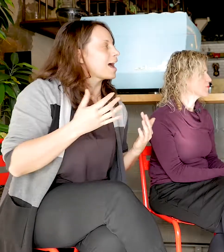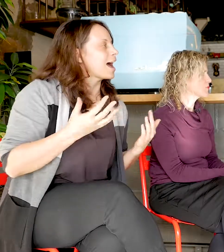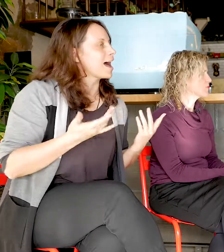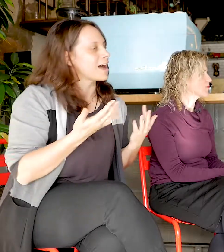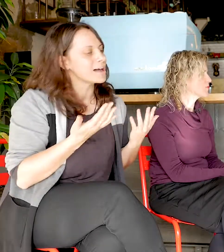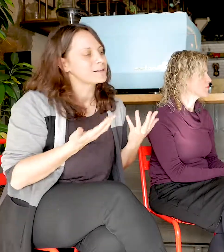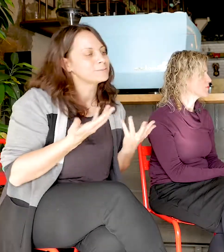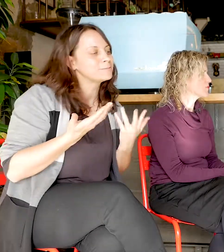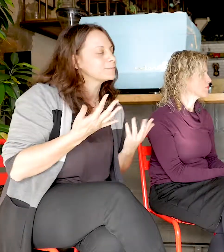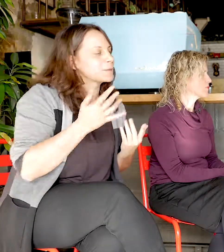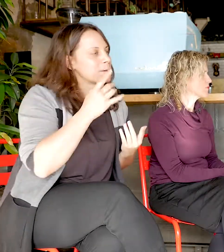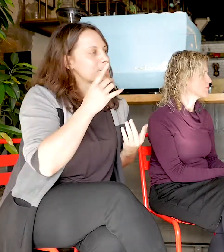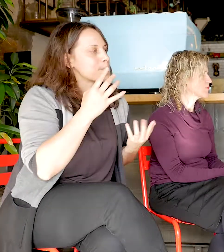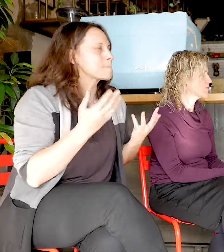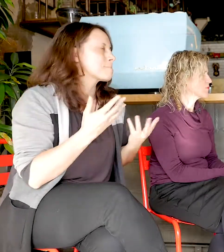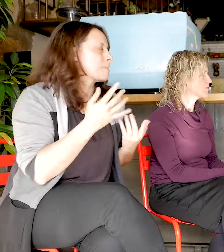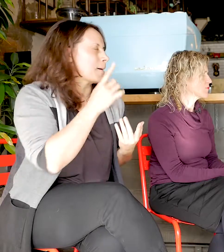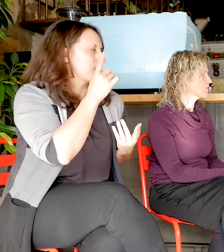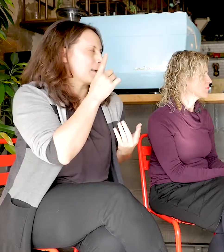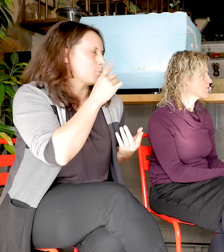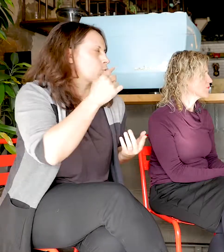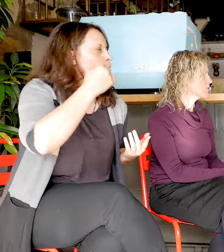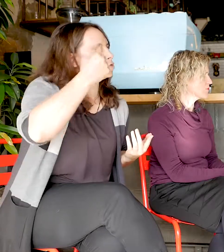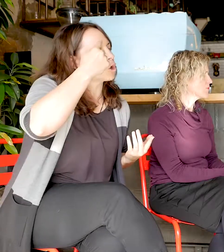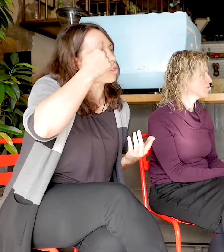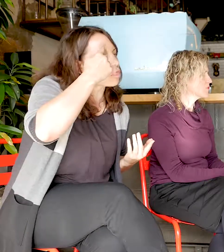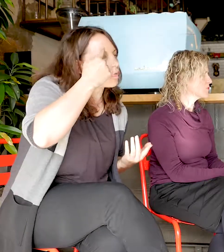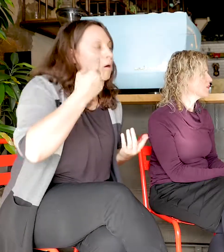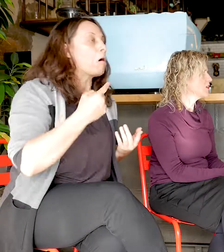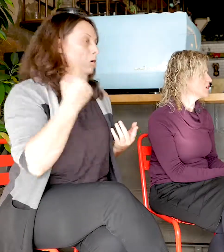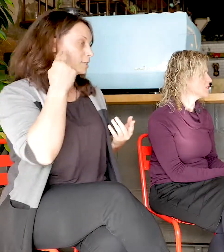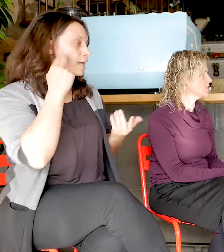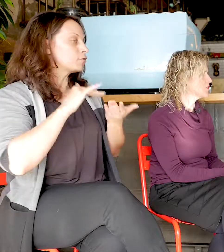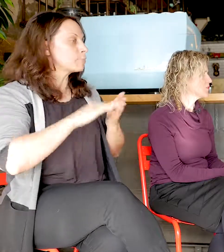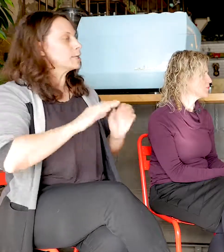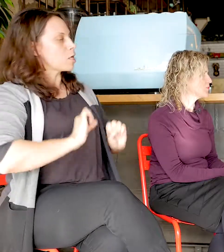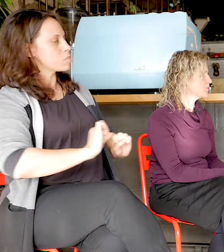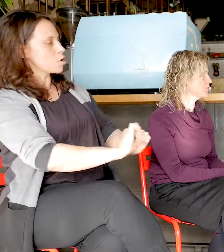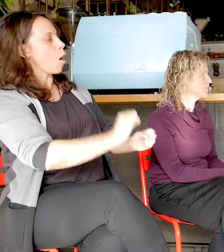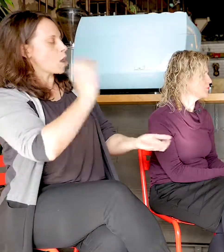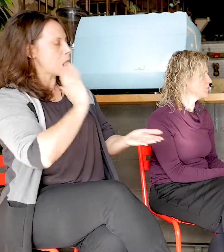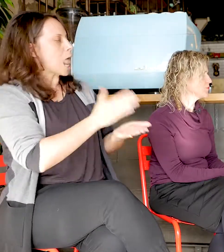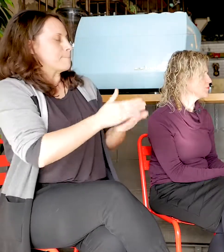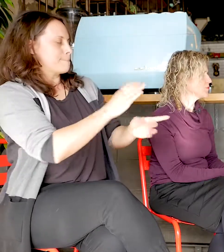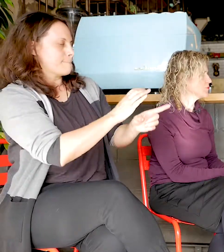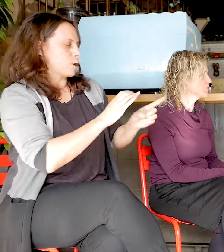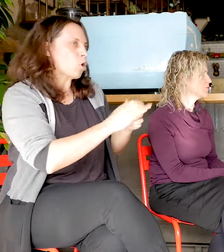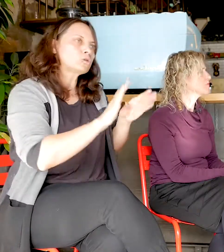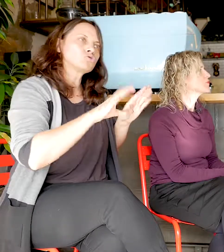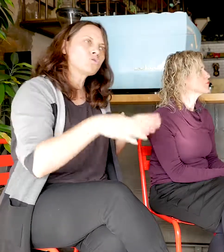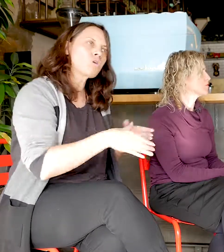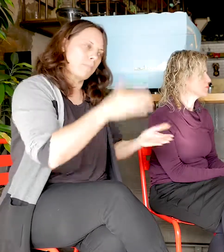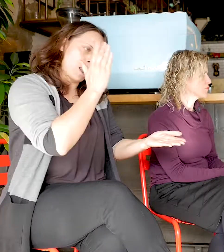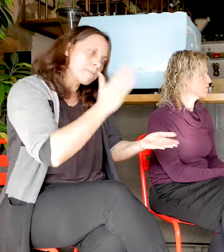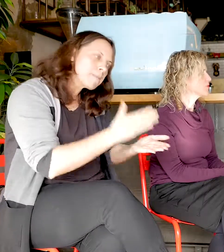think of the deaf community as being a cultural group, but they are, they're a cultural group, they have their own language, their own traditions, their own behaviours.